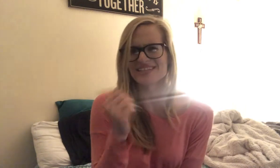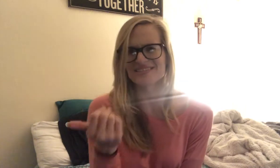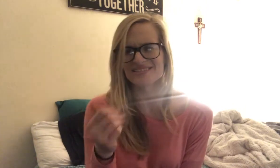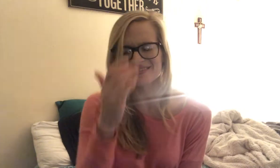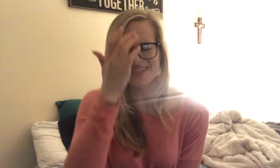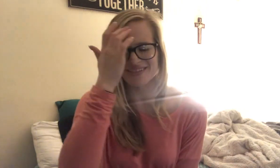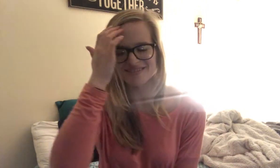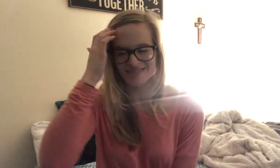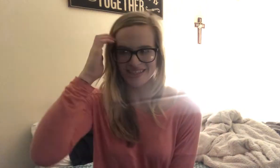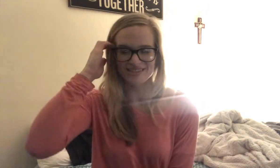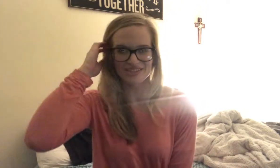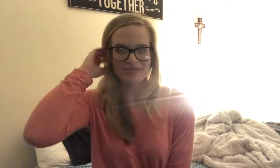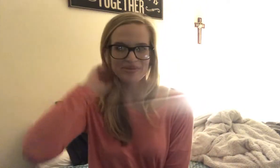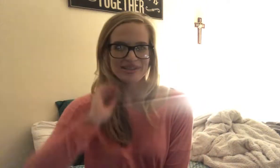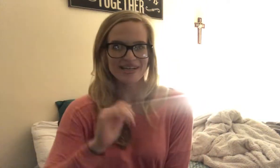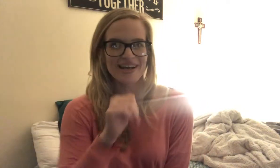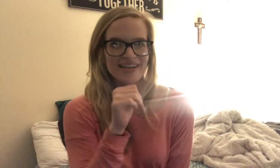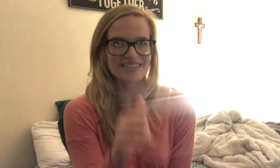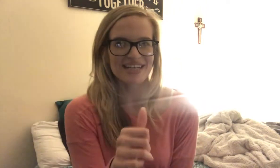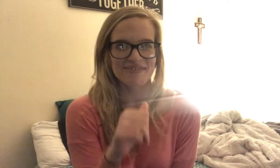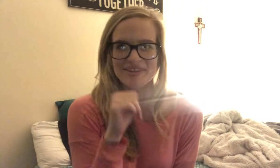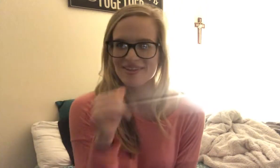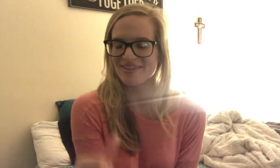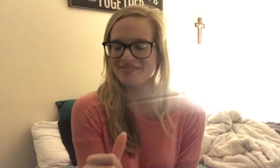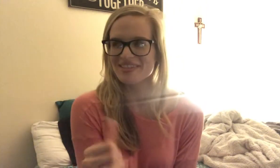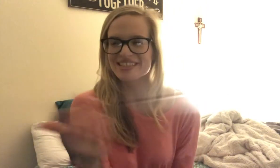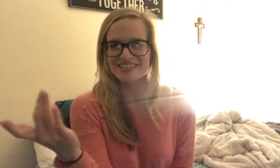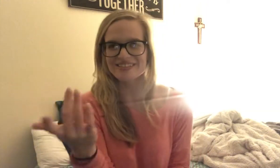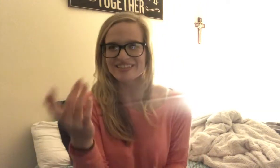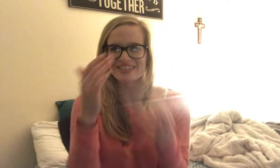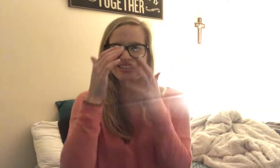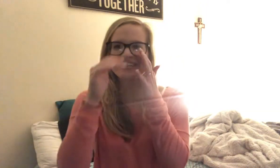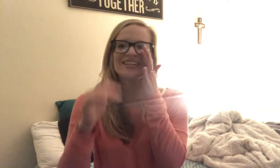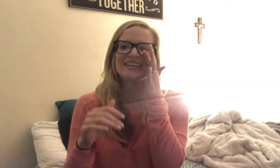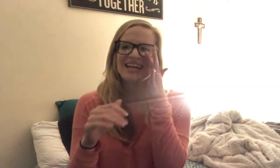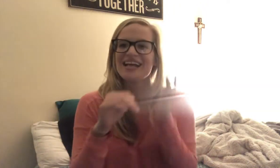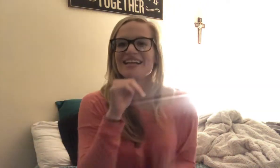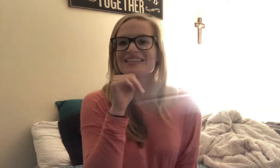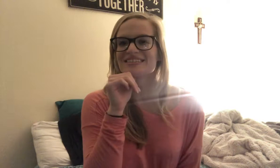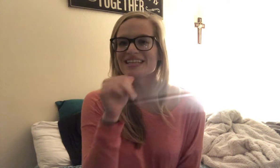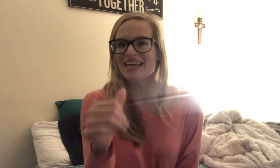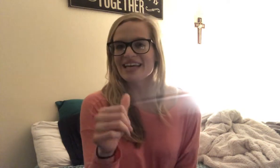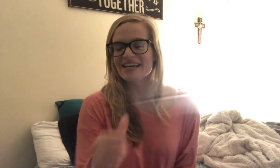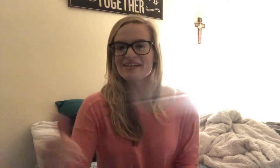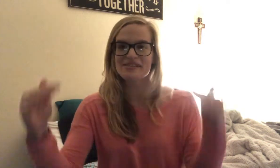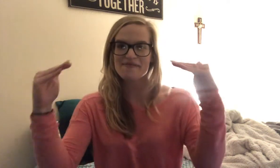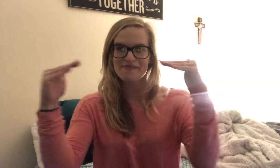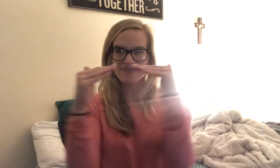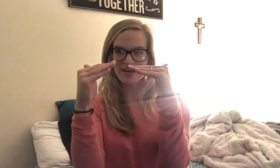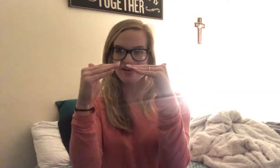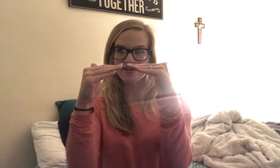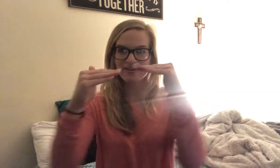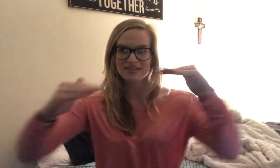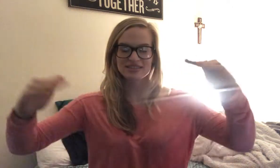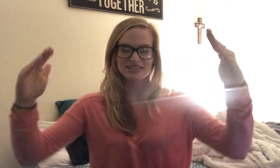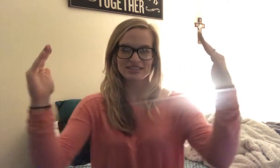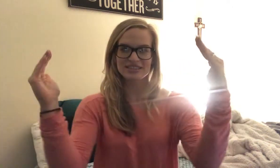guess it's not a handshape, but that not sign with your thumb that I showed earlier. This ain't fair. So, it just